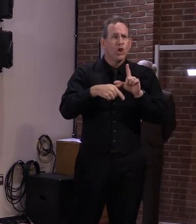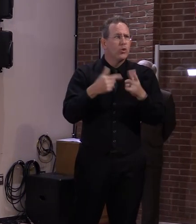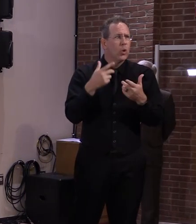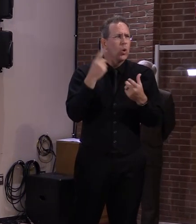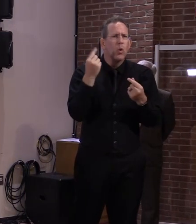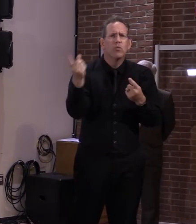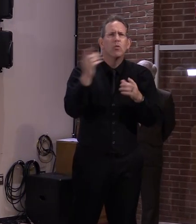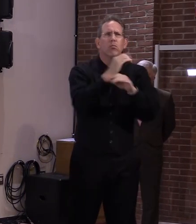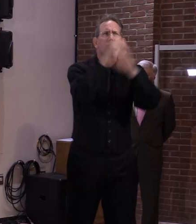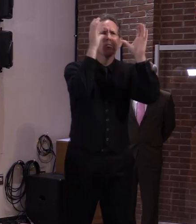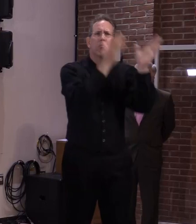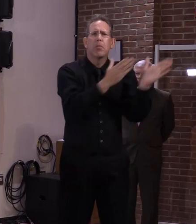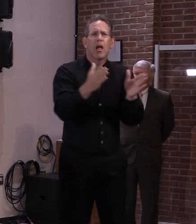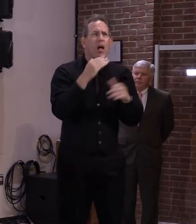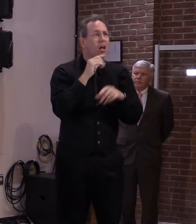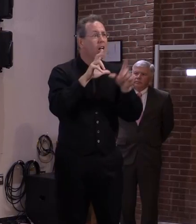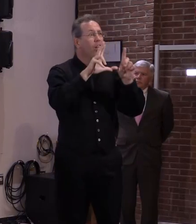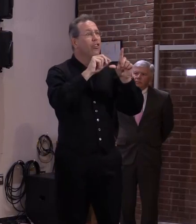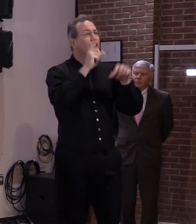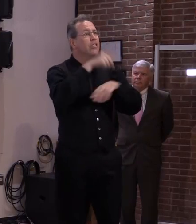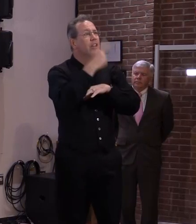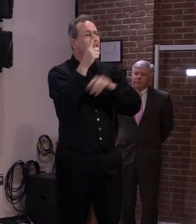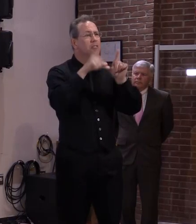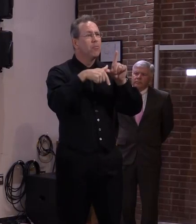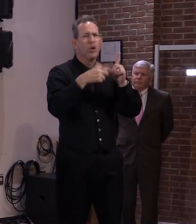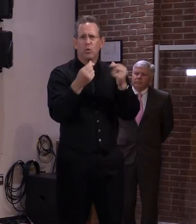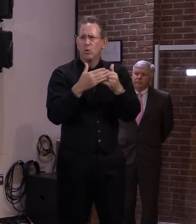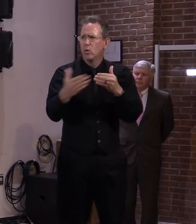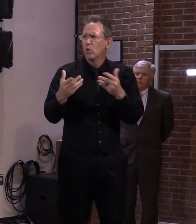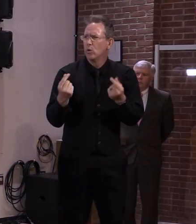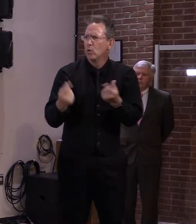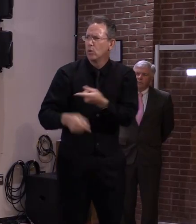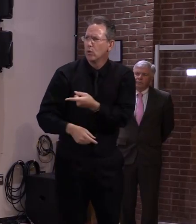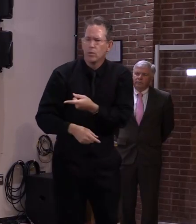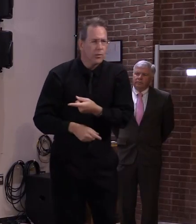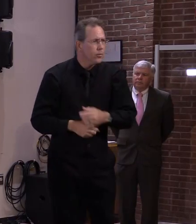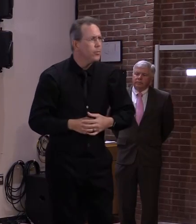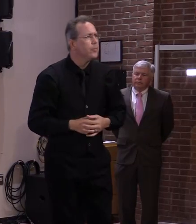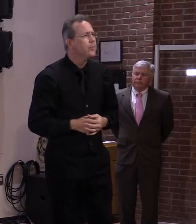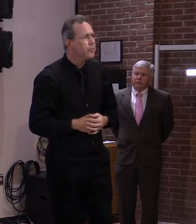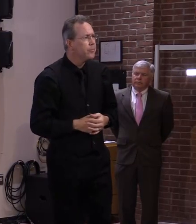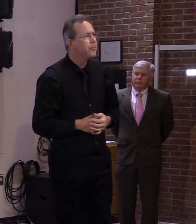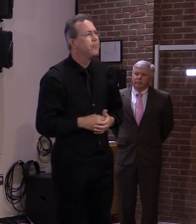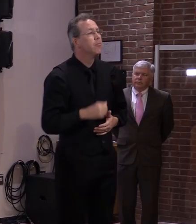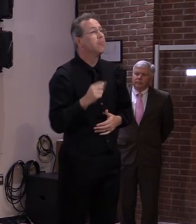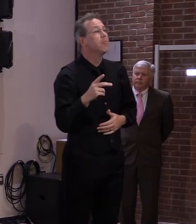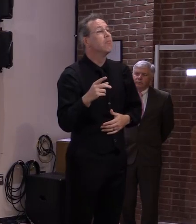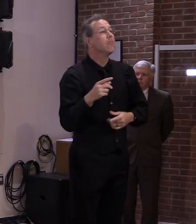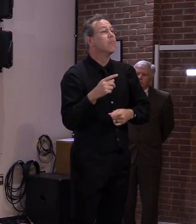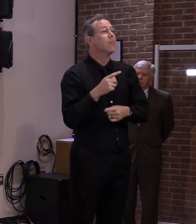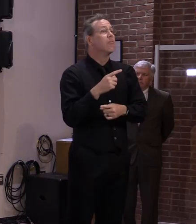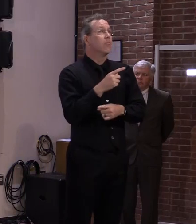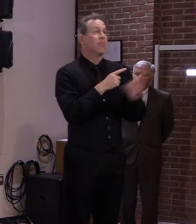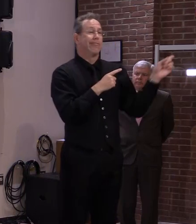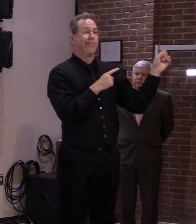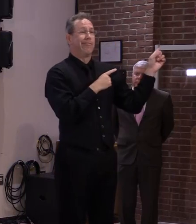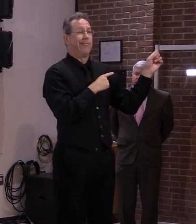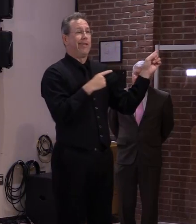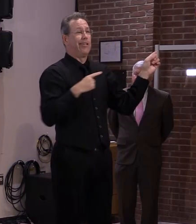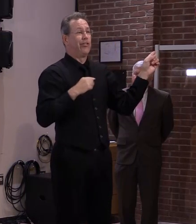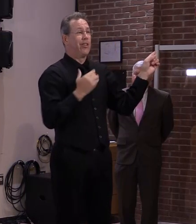is triggered? Yeah, I mean, the legislature put the 30 days in place after the emergency order expires.